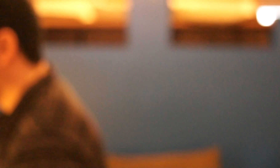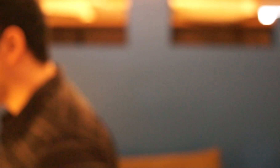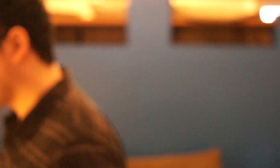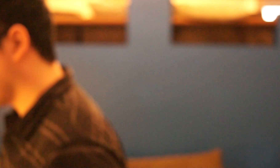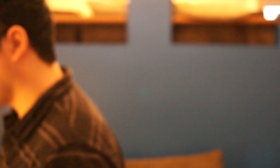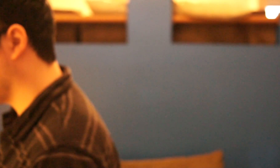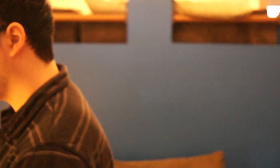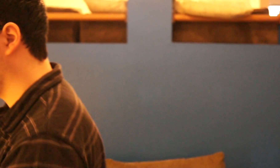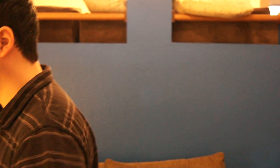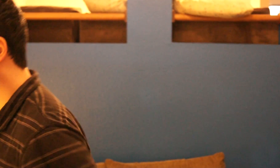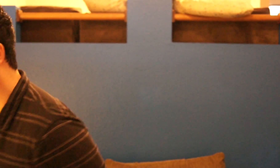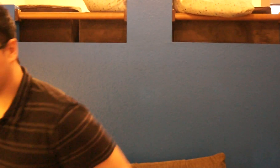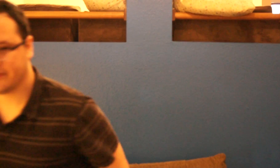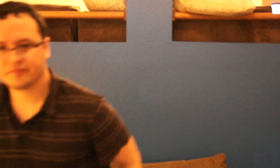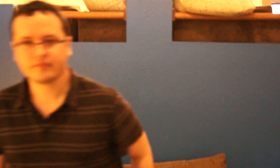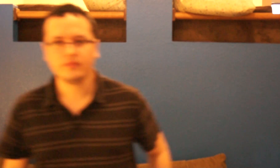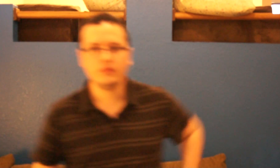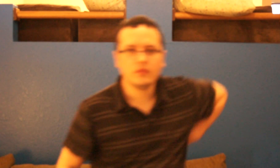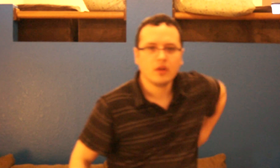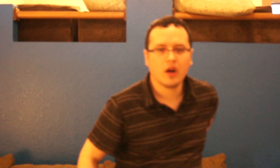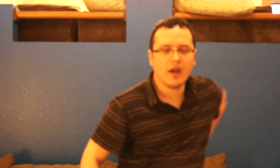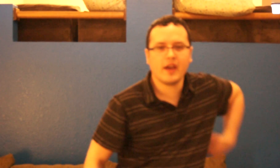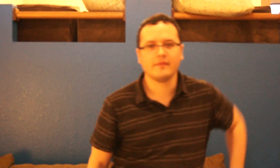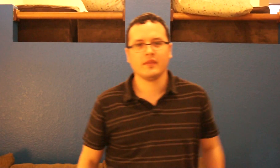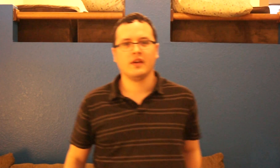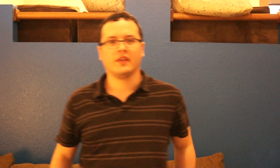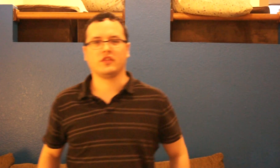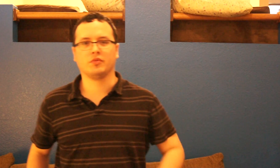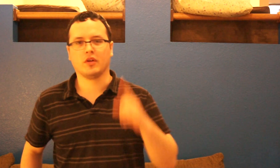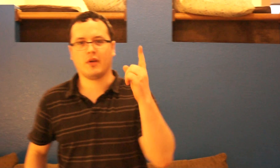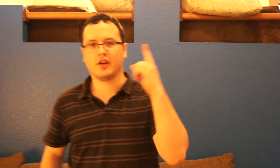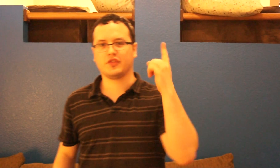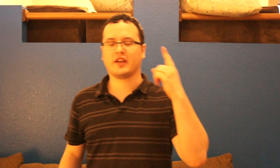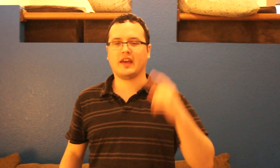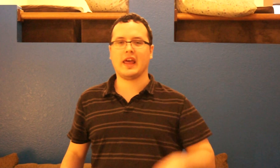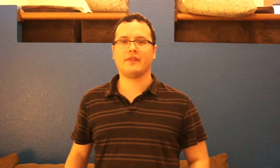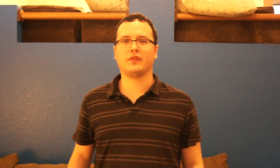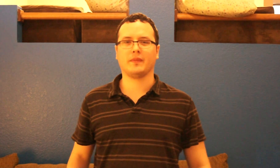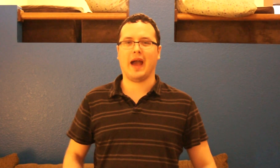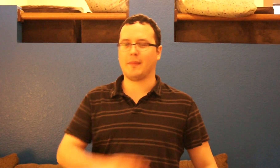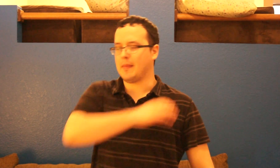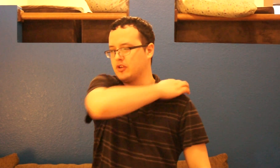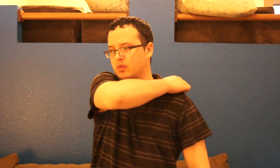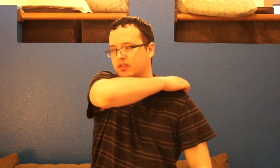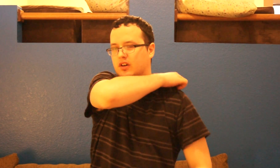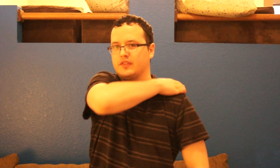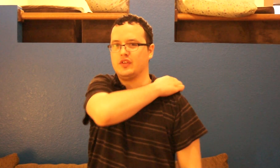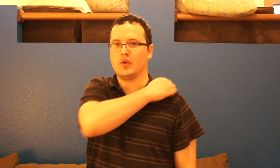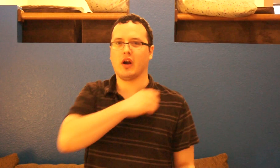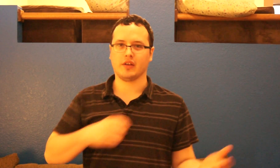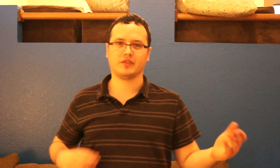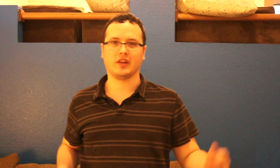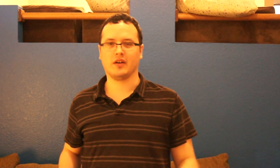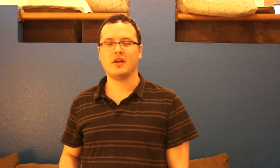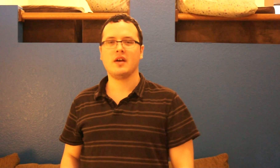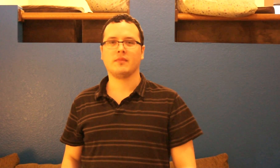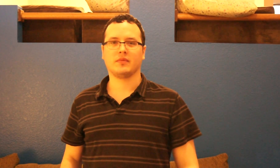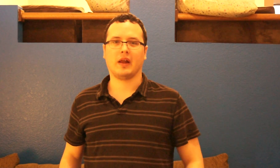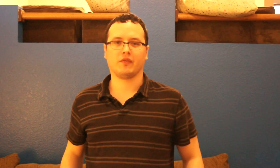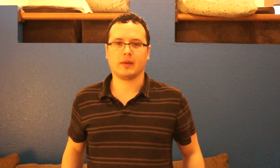it's good all right this is Bruno Mars locked out of heaven from the album I'm not sure what it's called it's a new artist you know it's been out for a